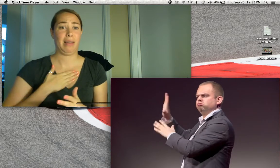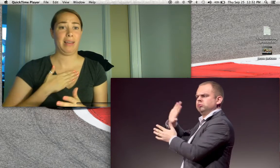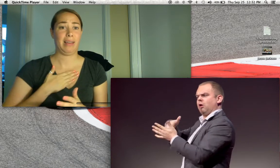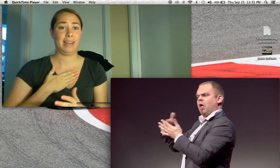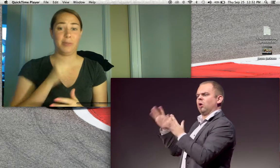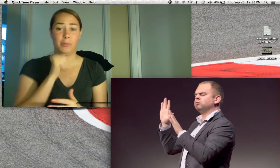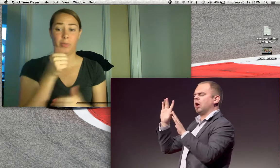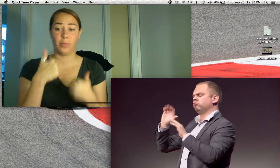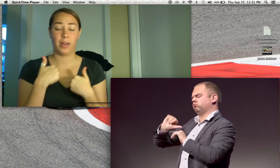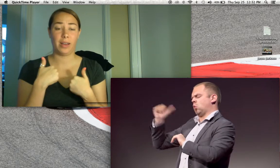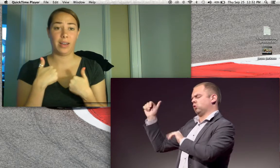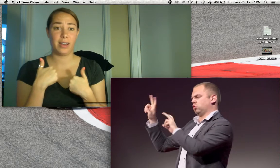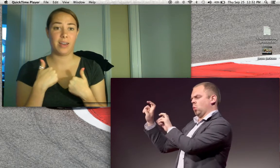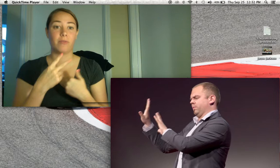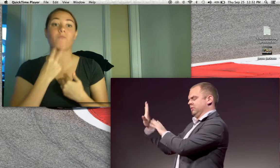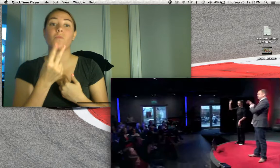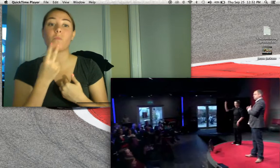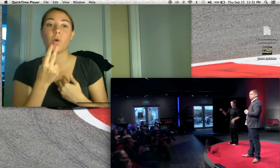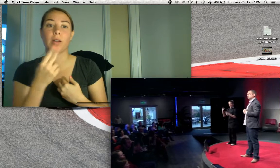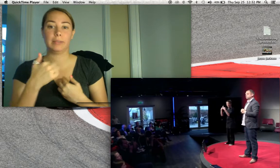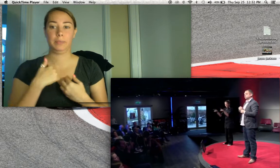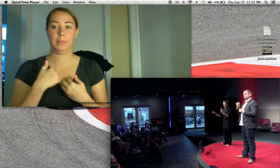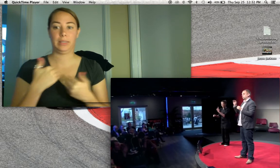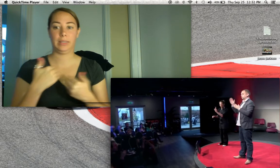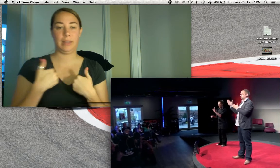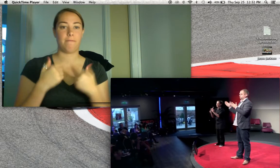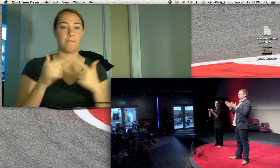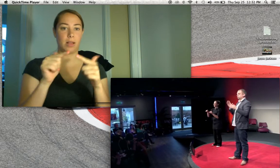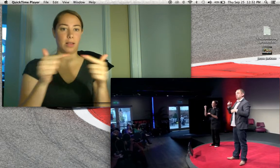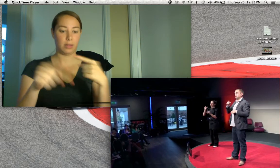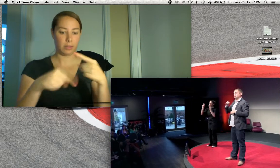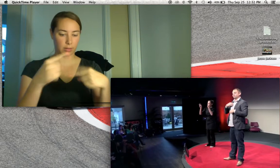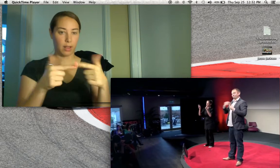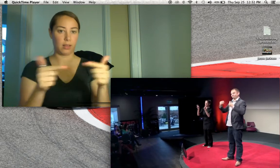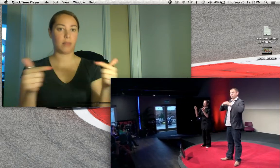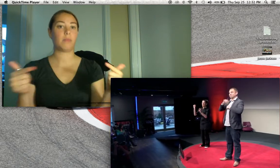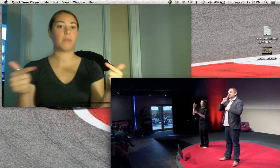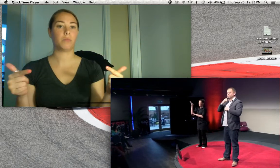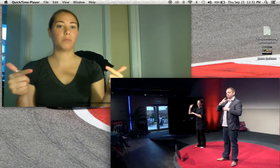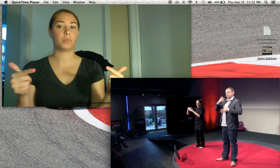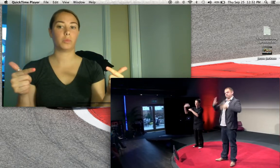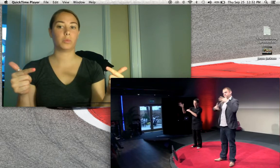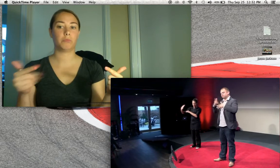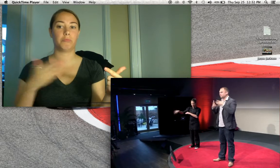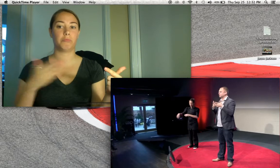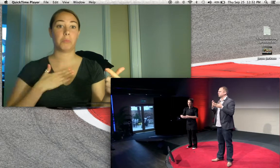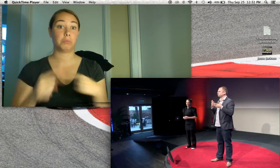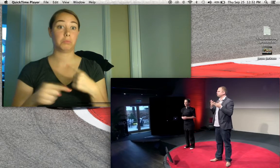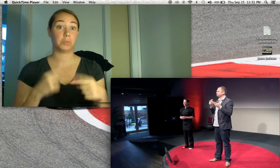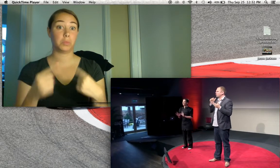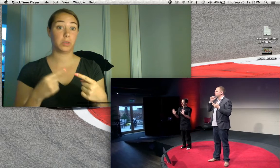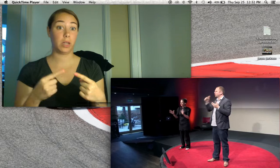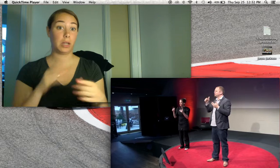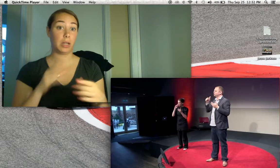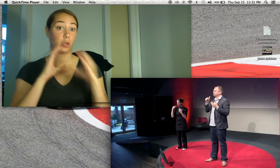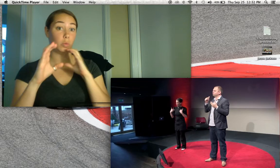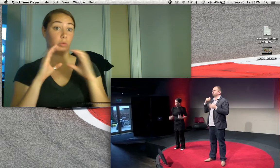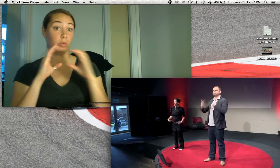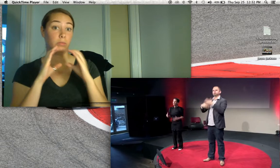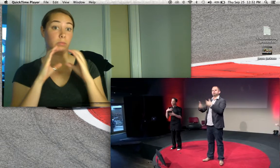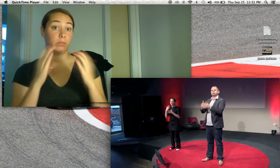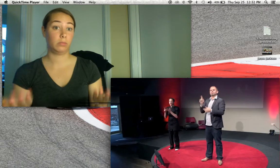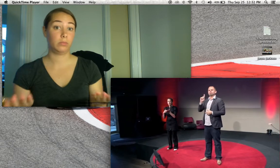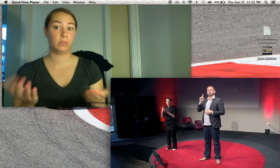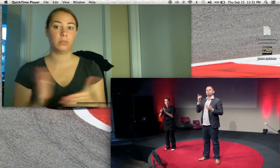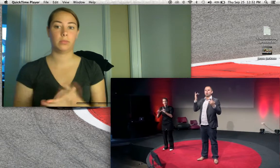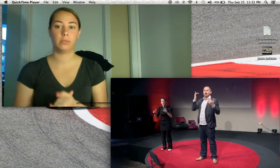country has their own sign language, but that's a topic for another time. The fact that I'm and use a sign